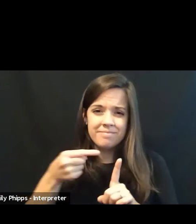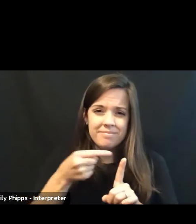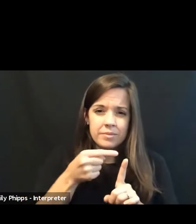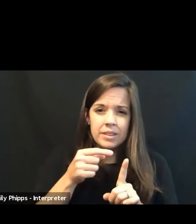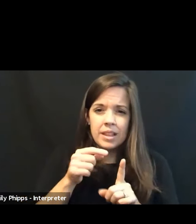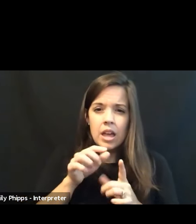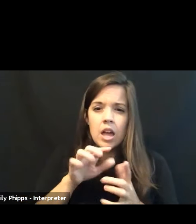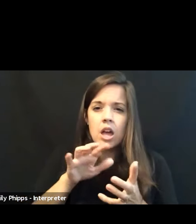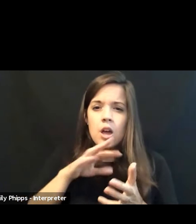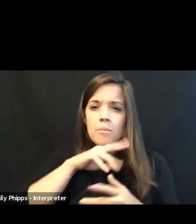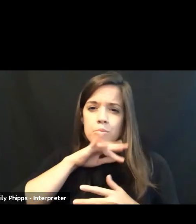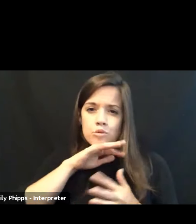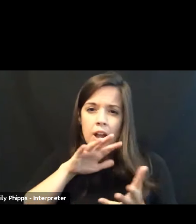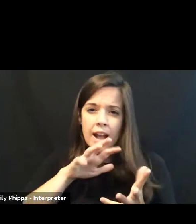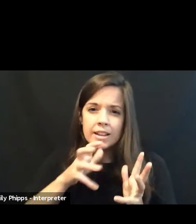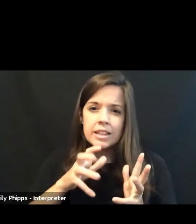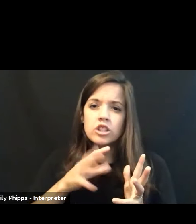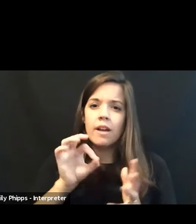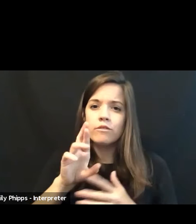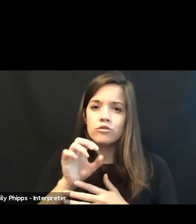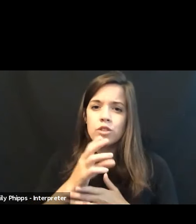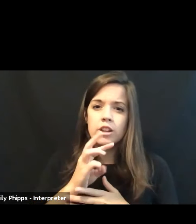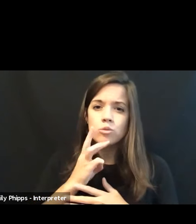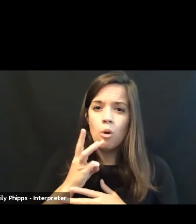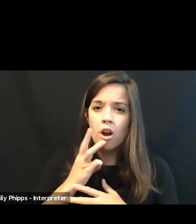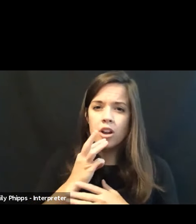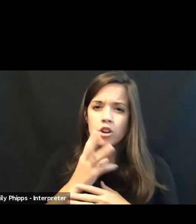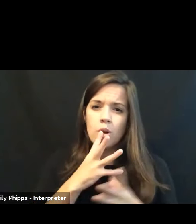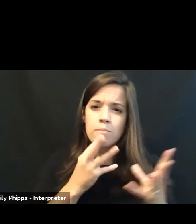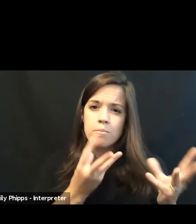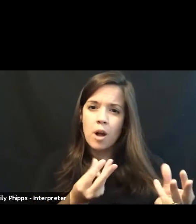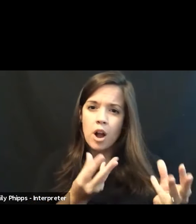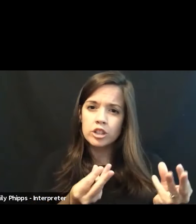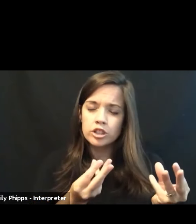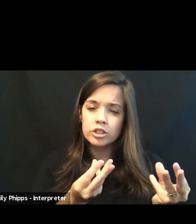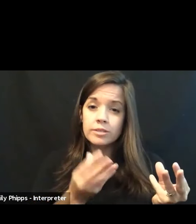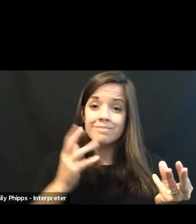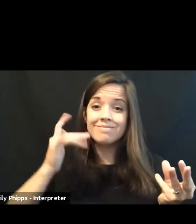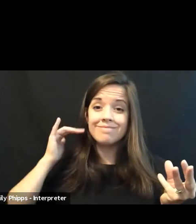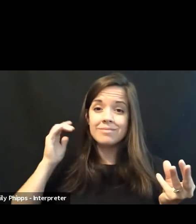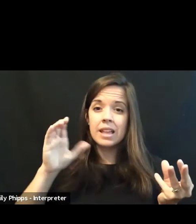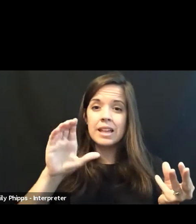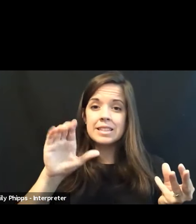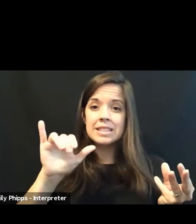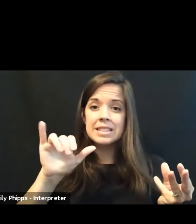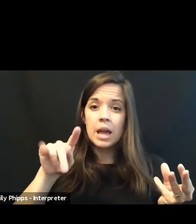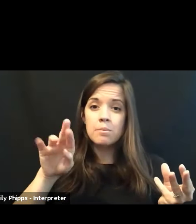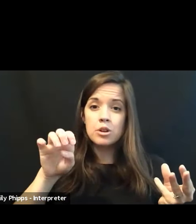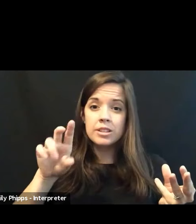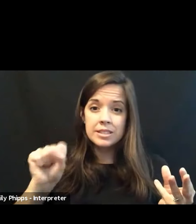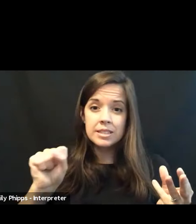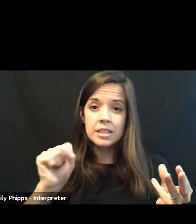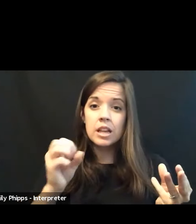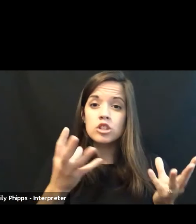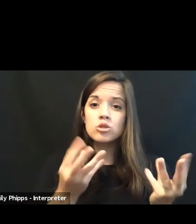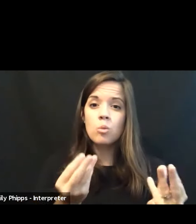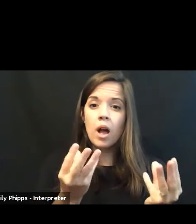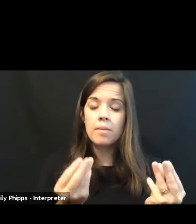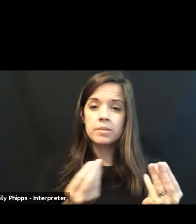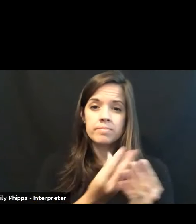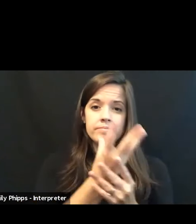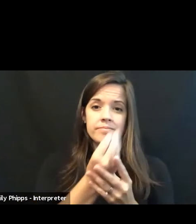and freshwater marsh, that was formerly Cypress Swamp. And that was Cypress Swamp that was